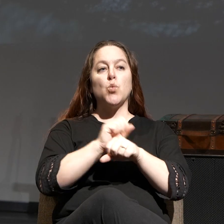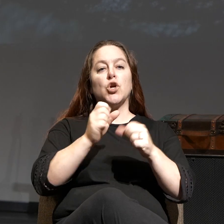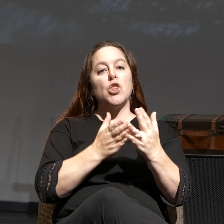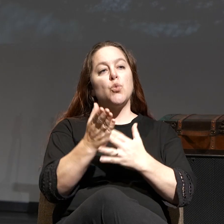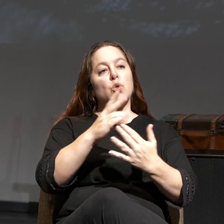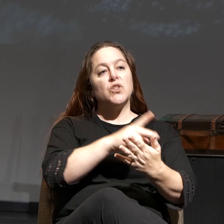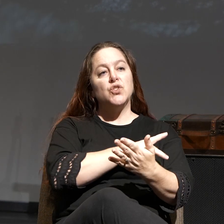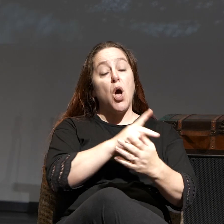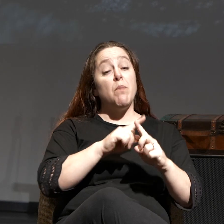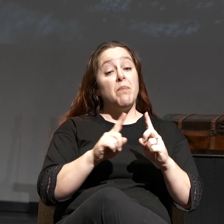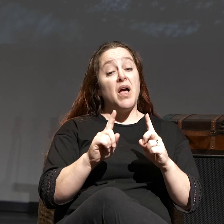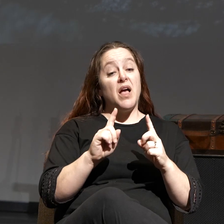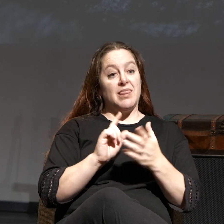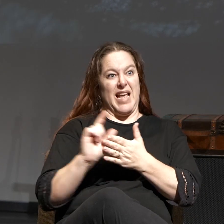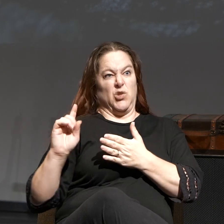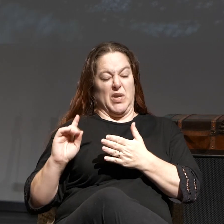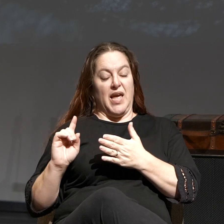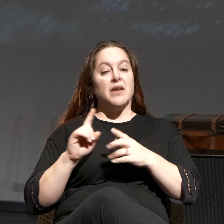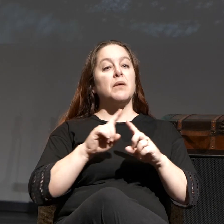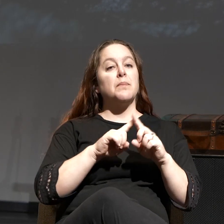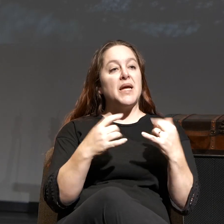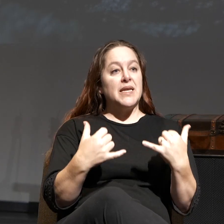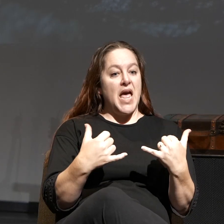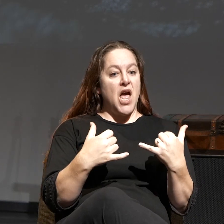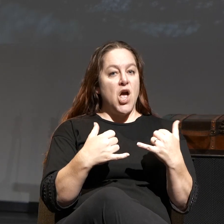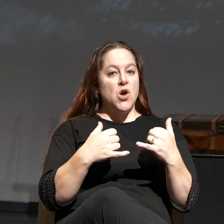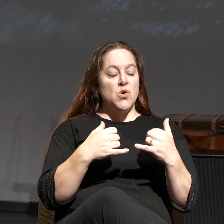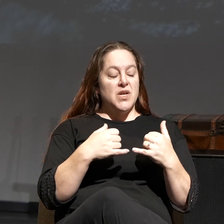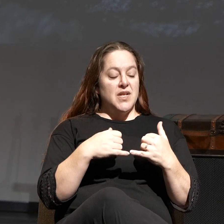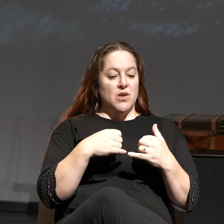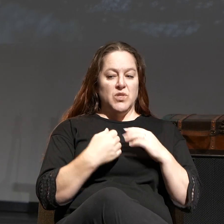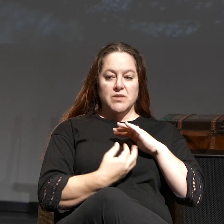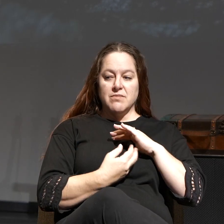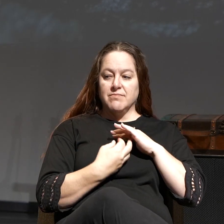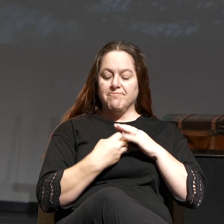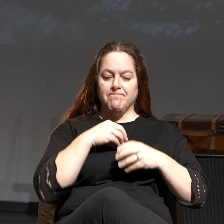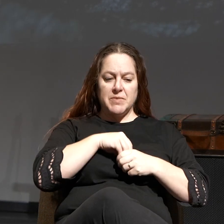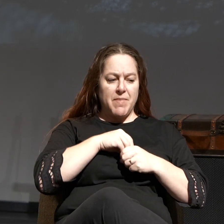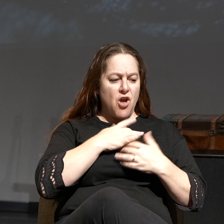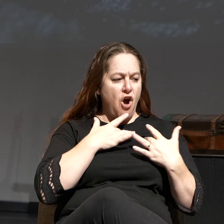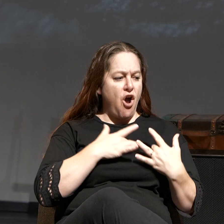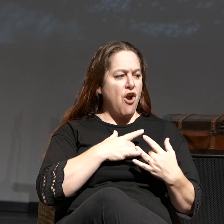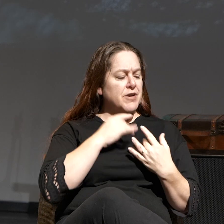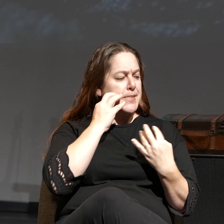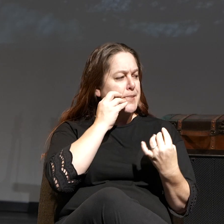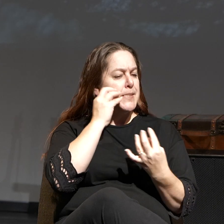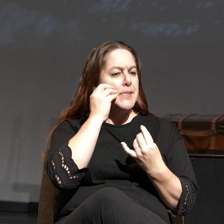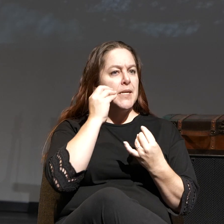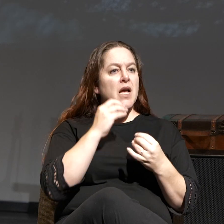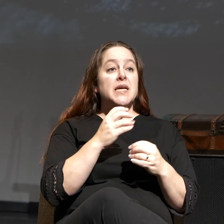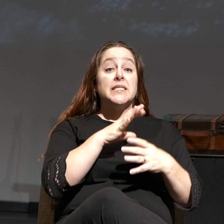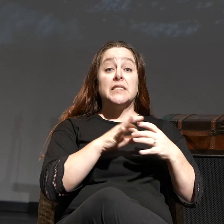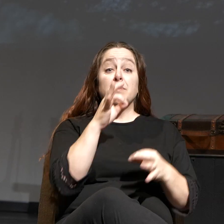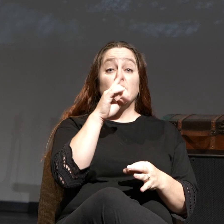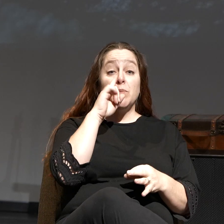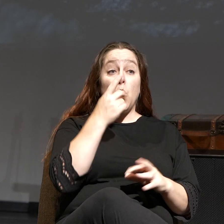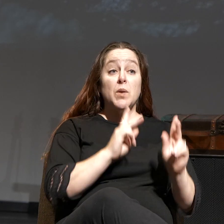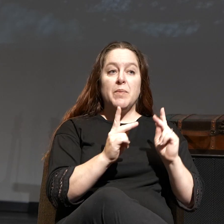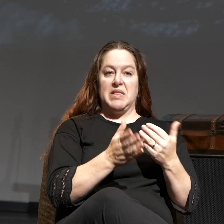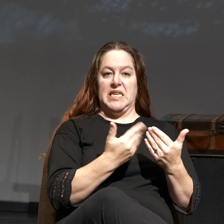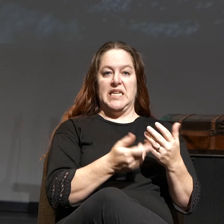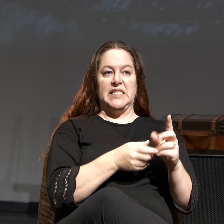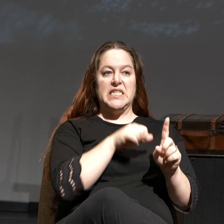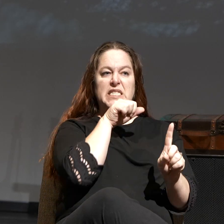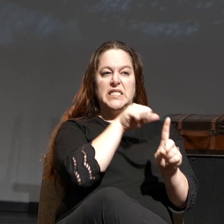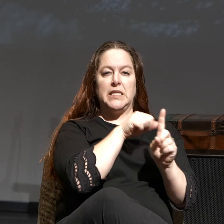but this is a little bit of what was stirring in my heart as I thought about this series. Spiritually bored people are easily deceived